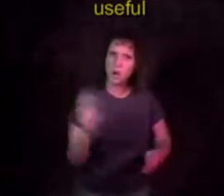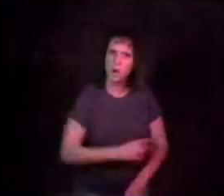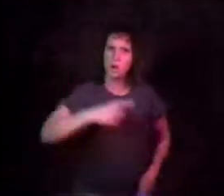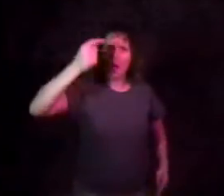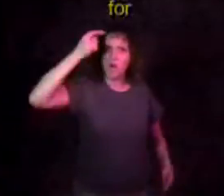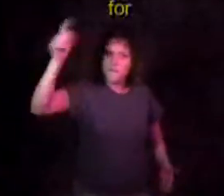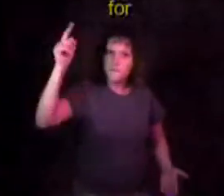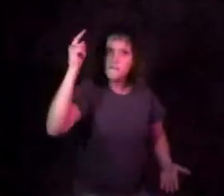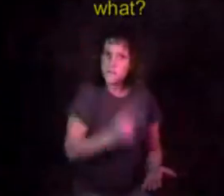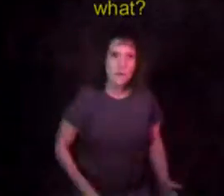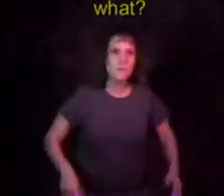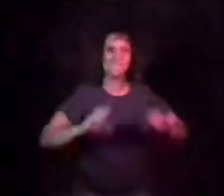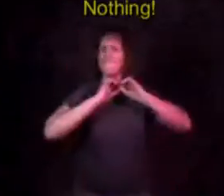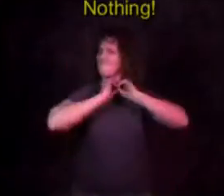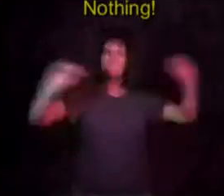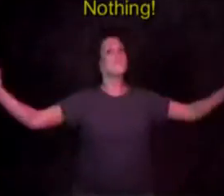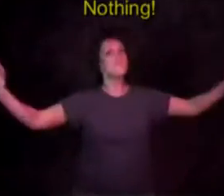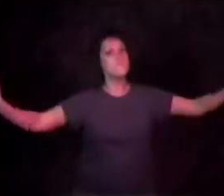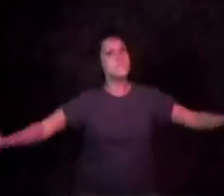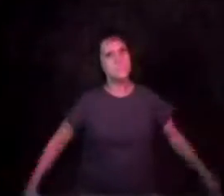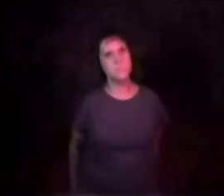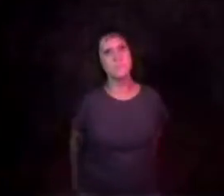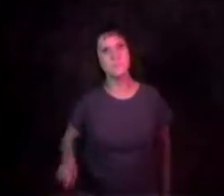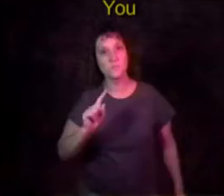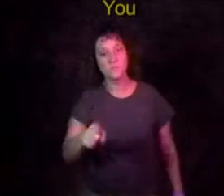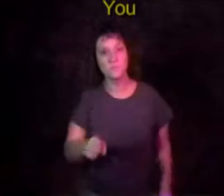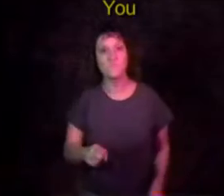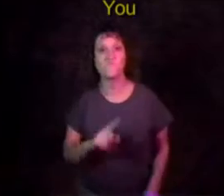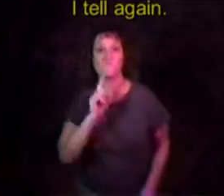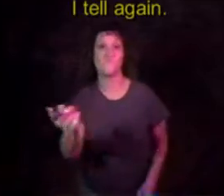What is it good for? Absolutely! Nothing!